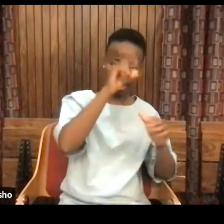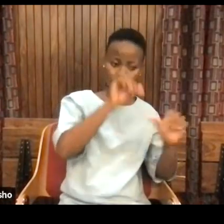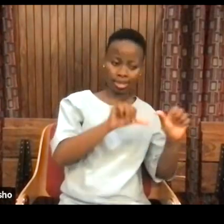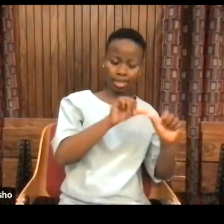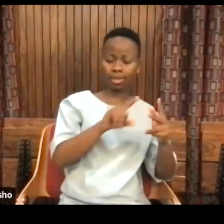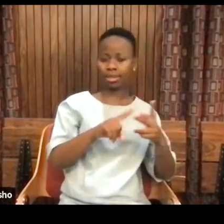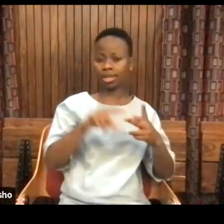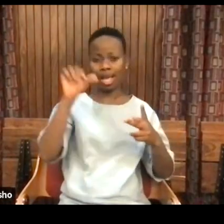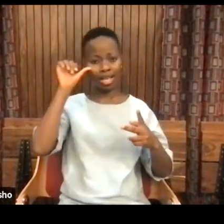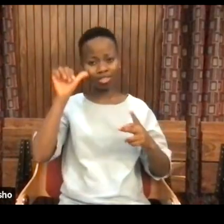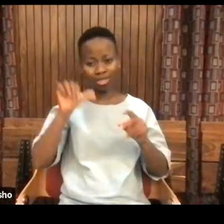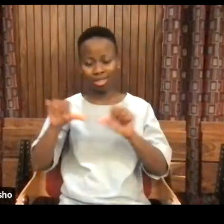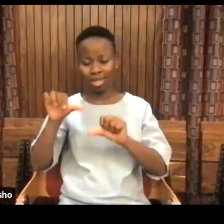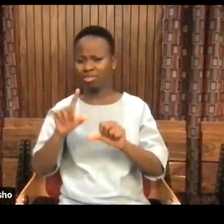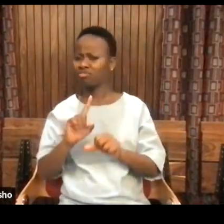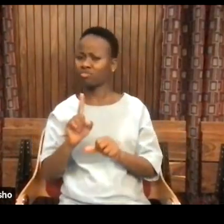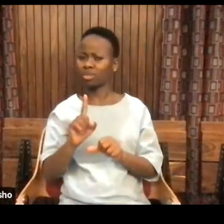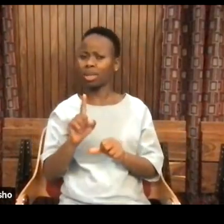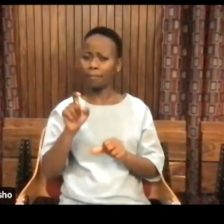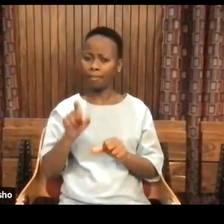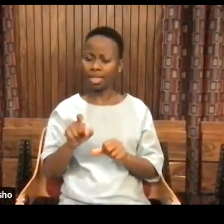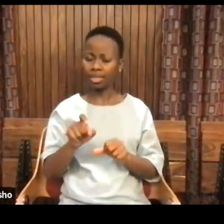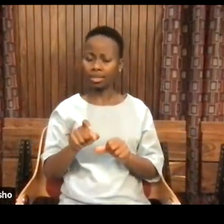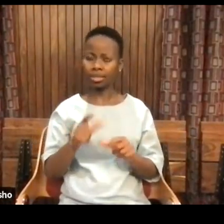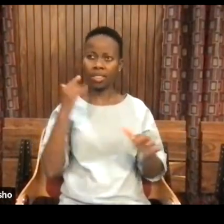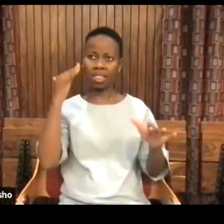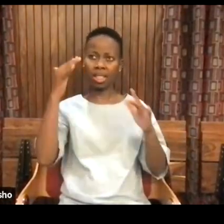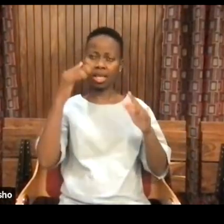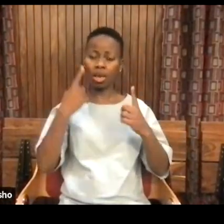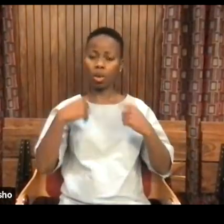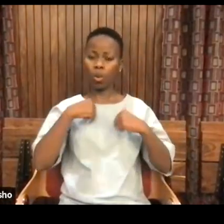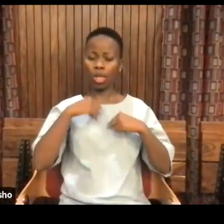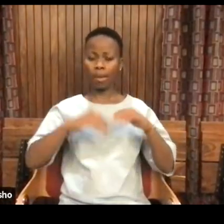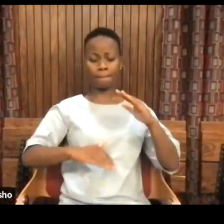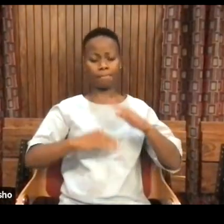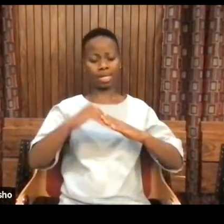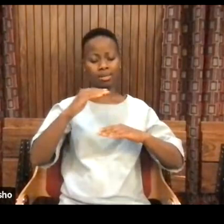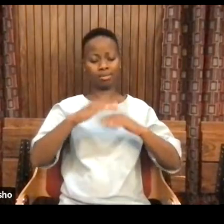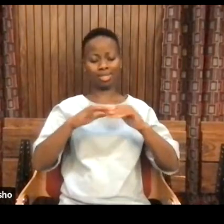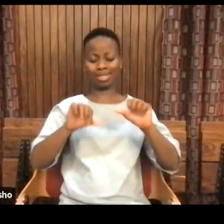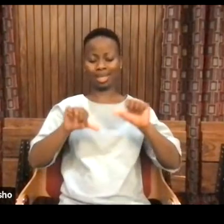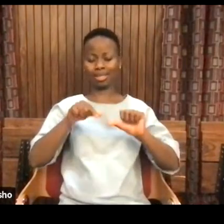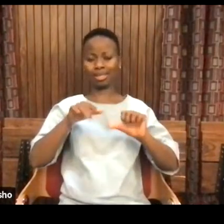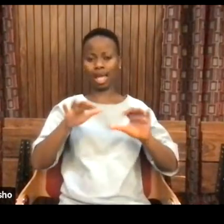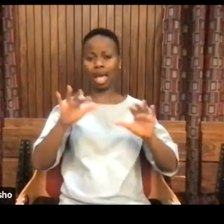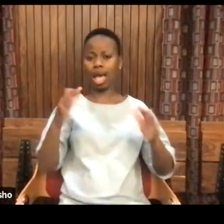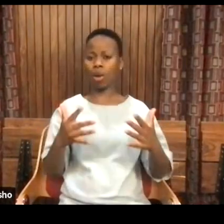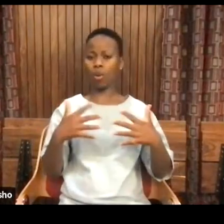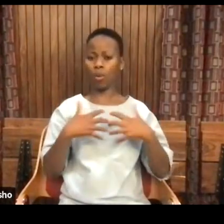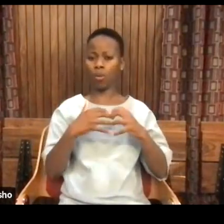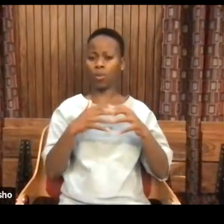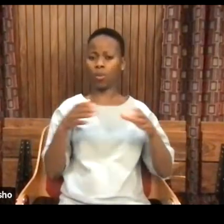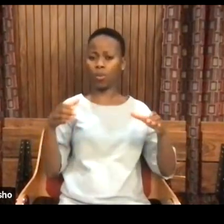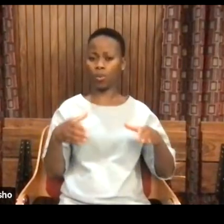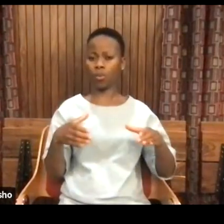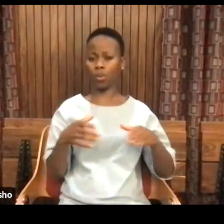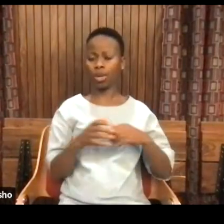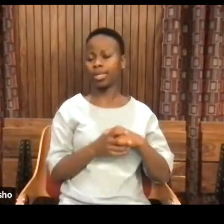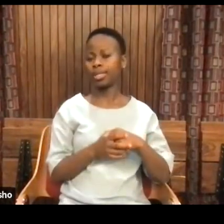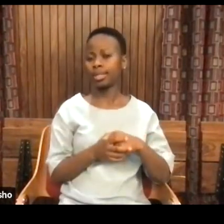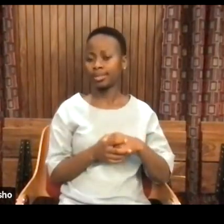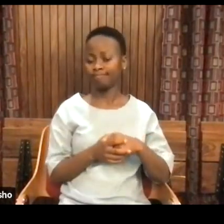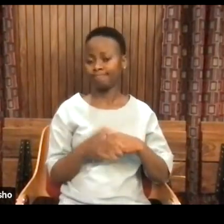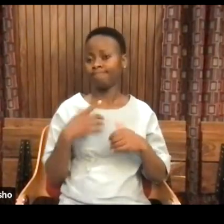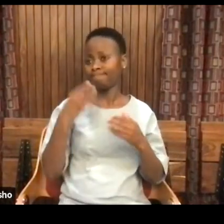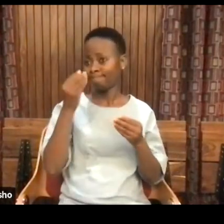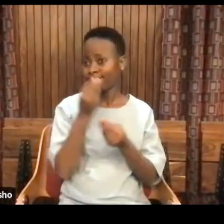The argument is for us to now be critical of how we build science itself. You see? And I could tell